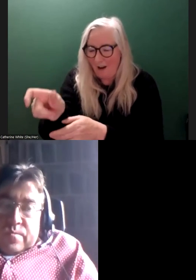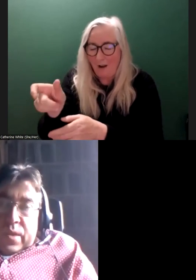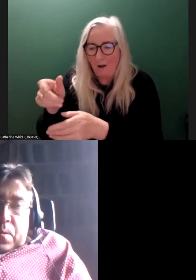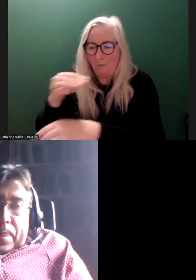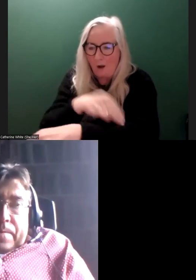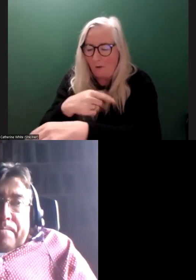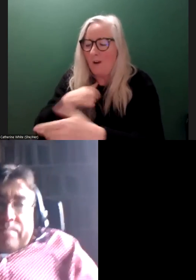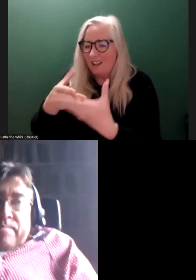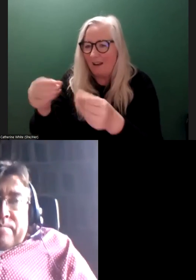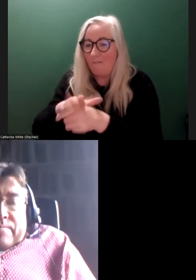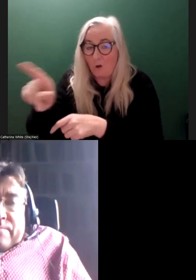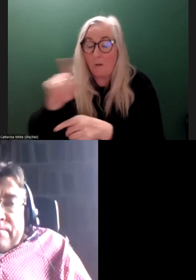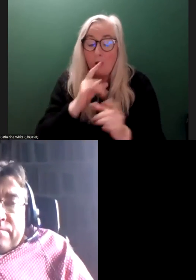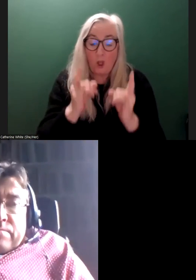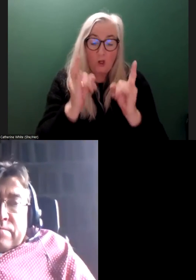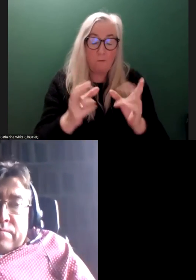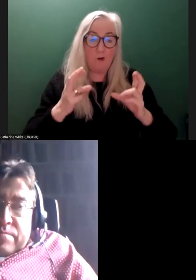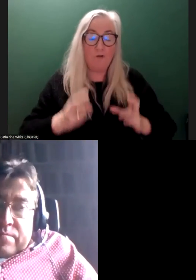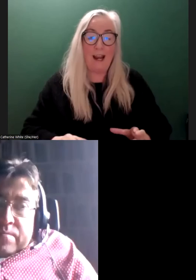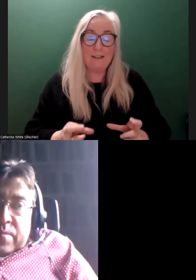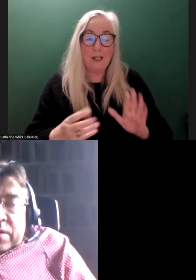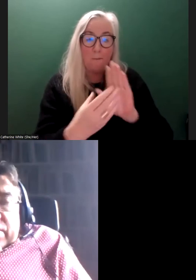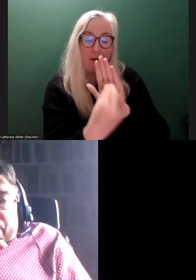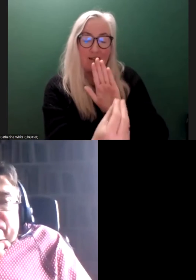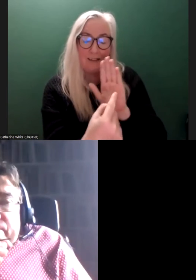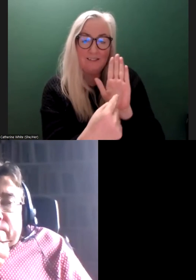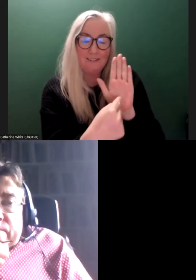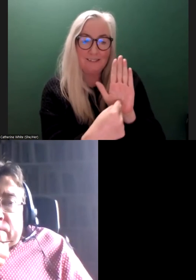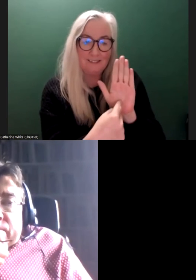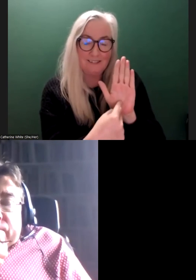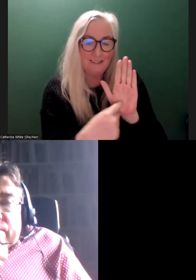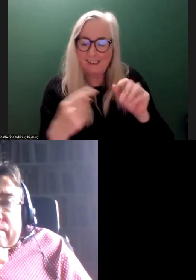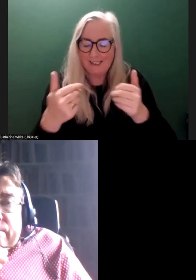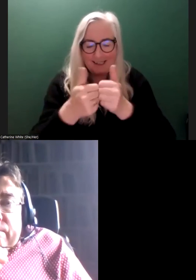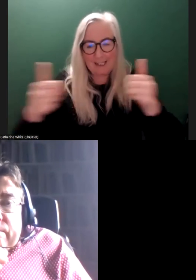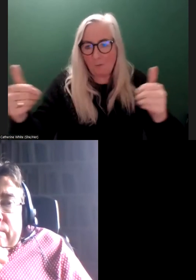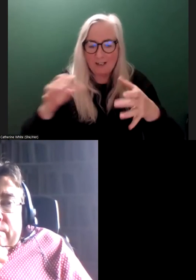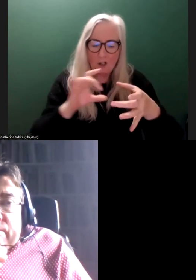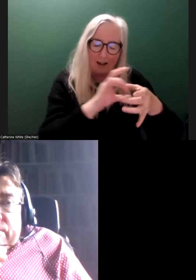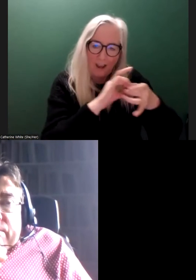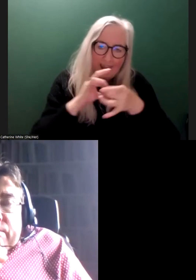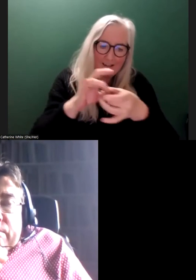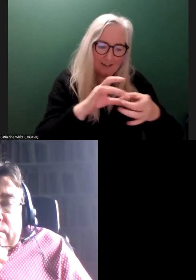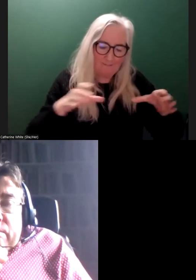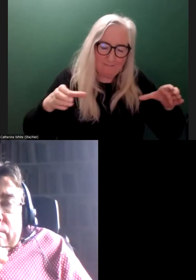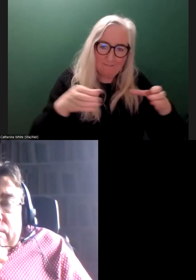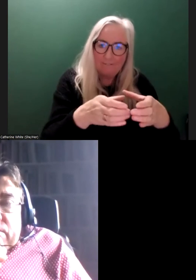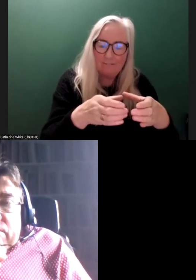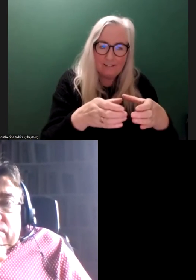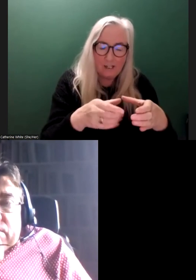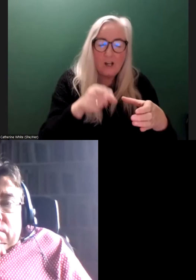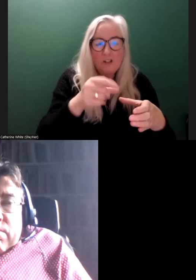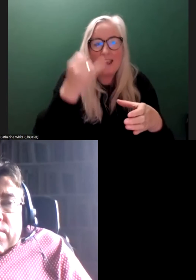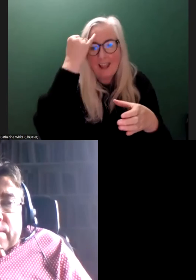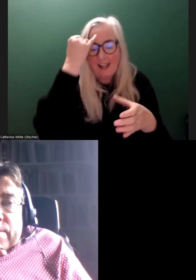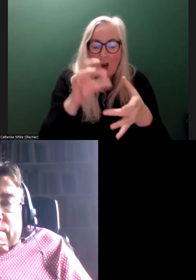But the social model, the human rights model, it unnerves that. And that's where that comes in. So again, it goes back to the idea of